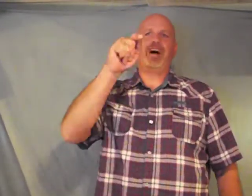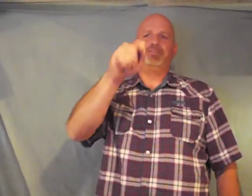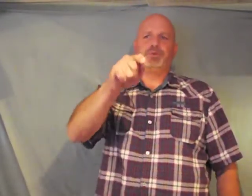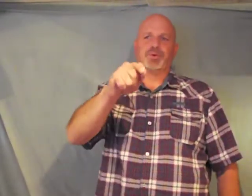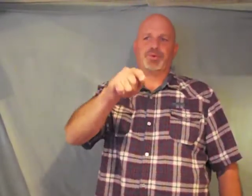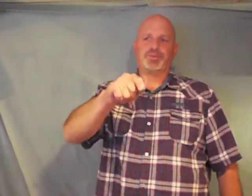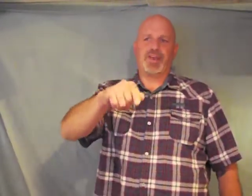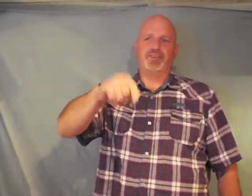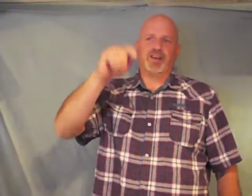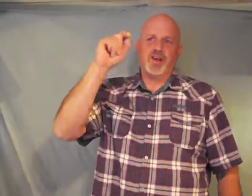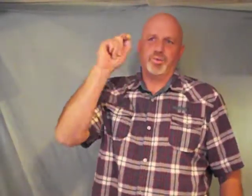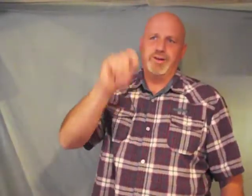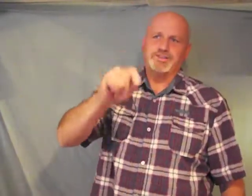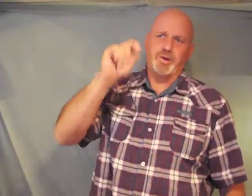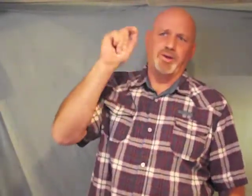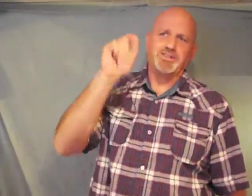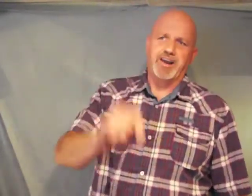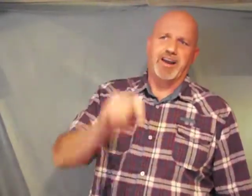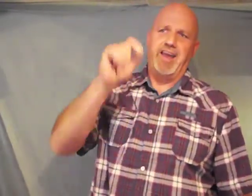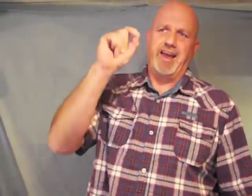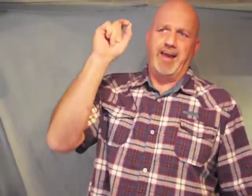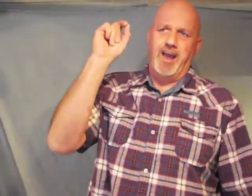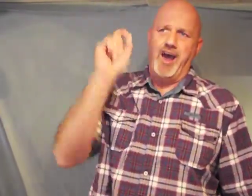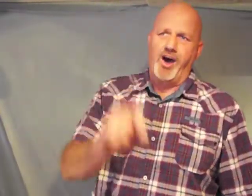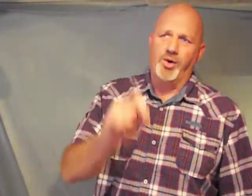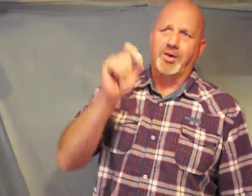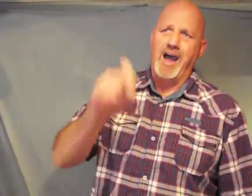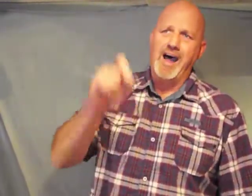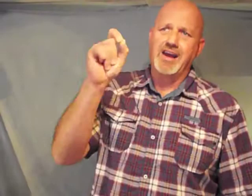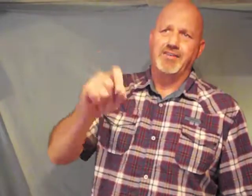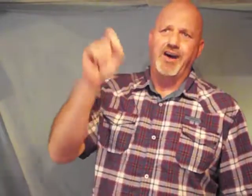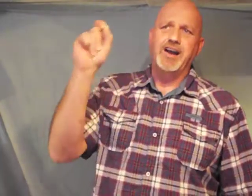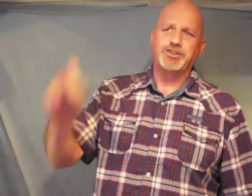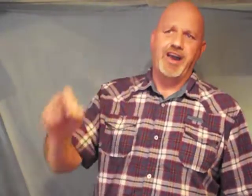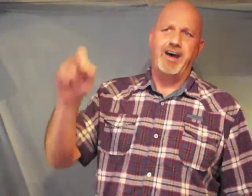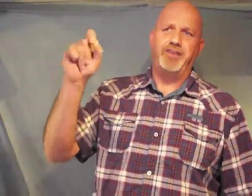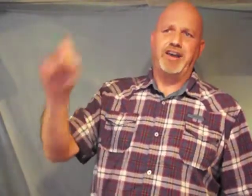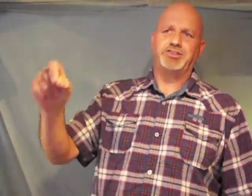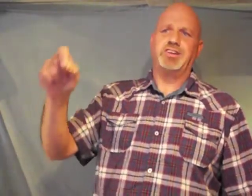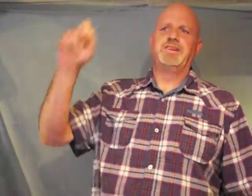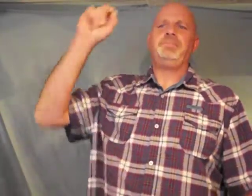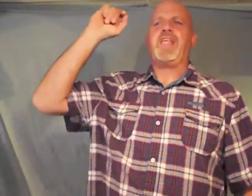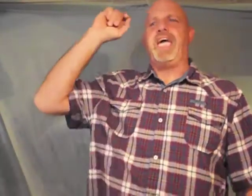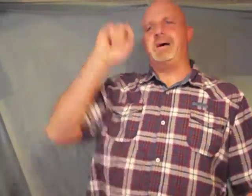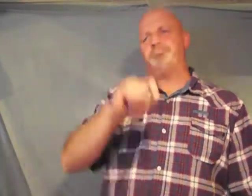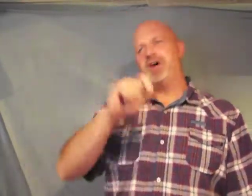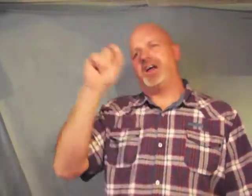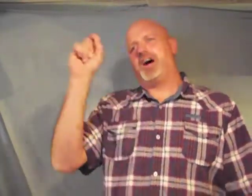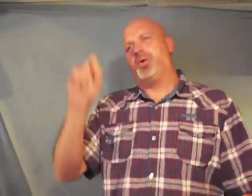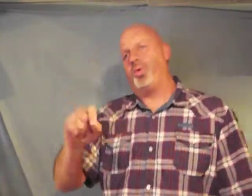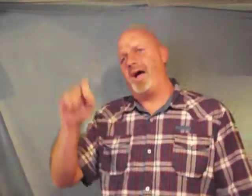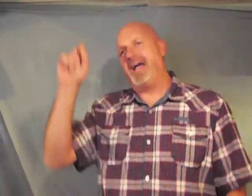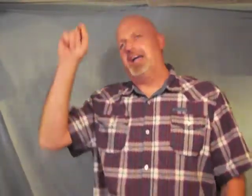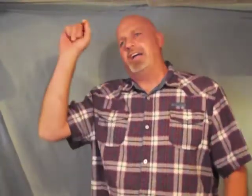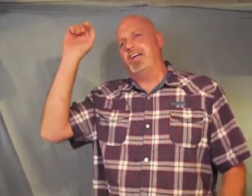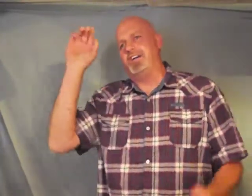4-7 restore us again O God of our salvation and put away your